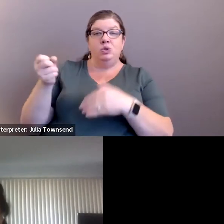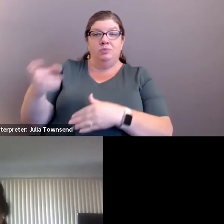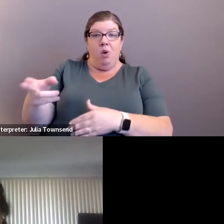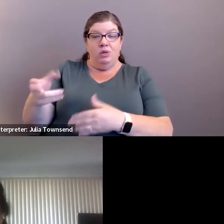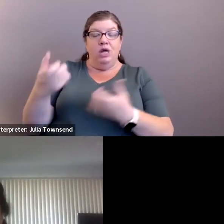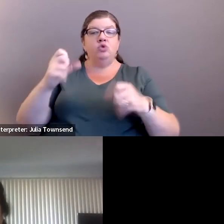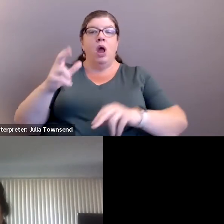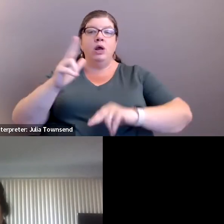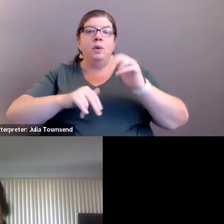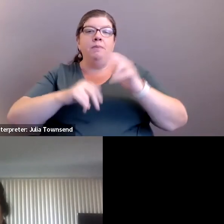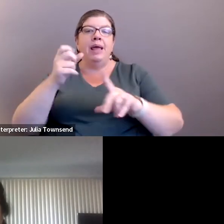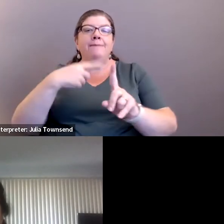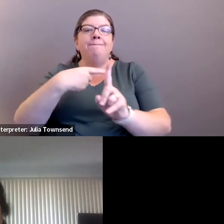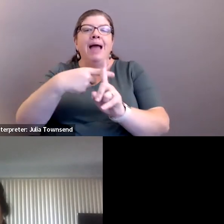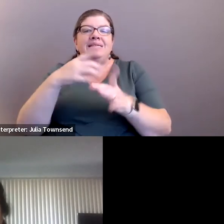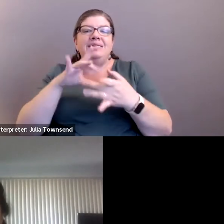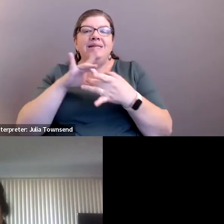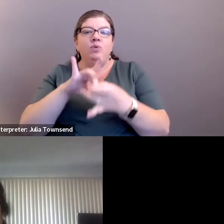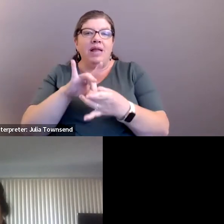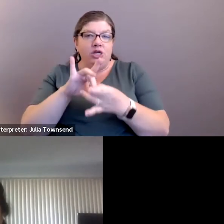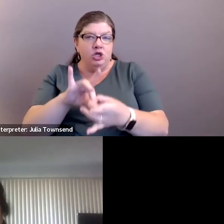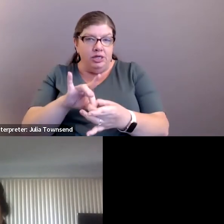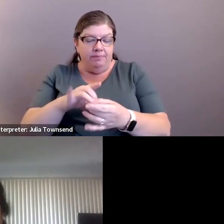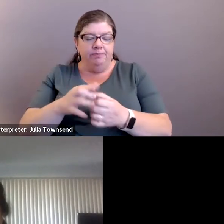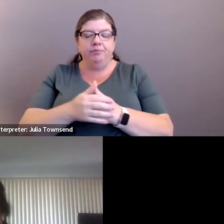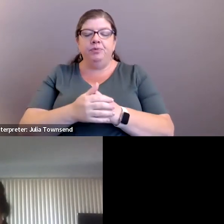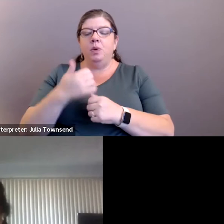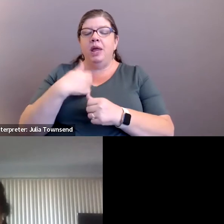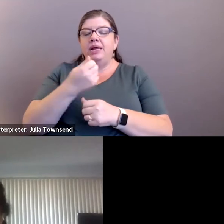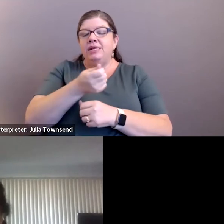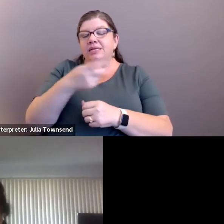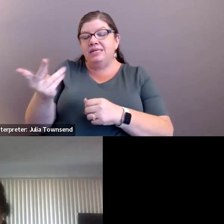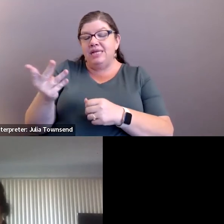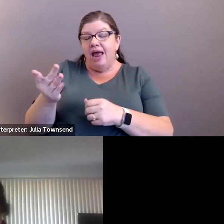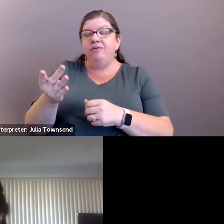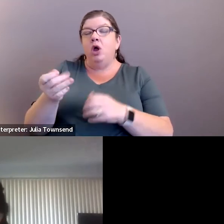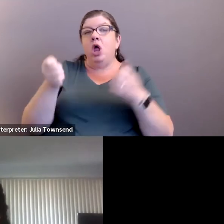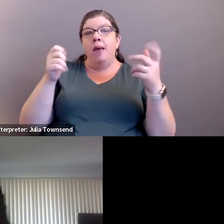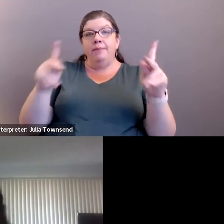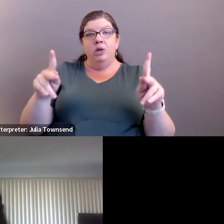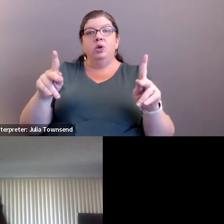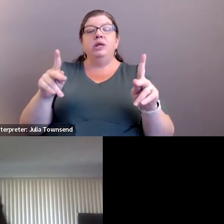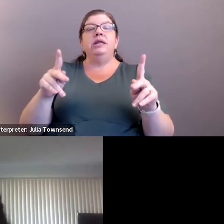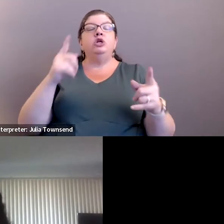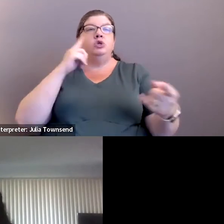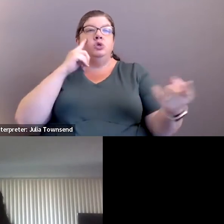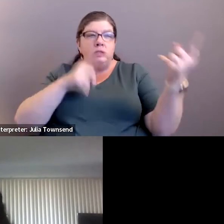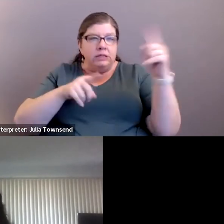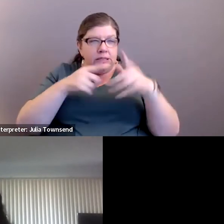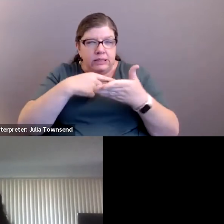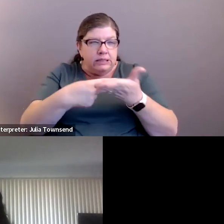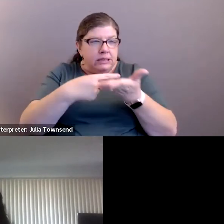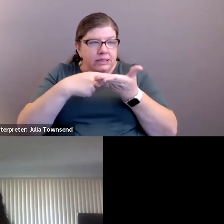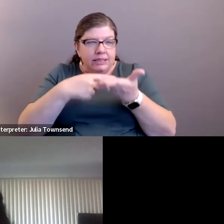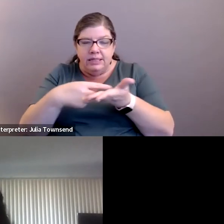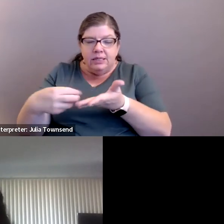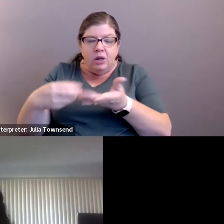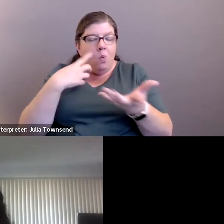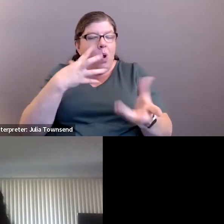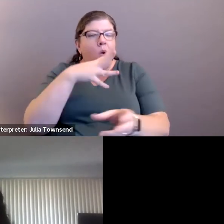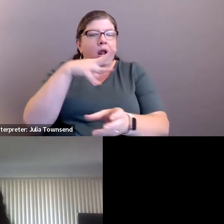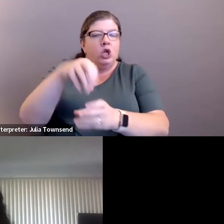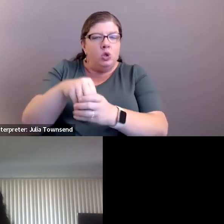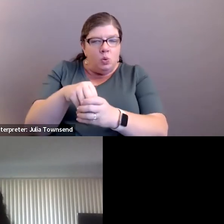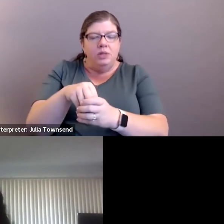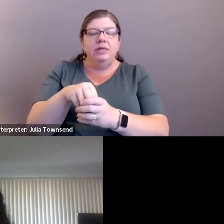build positive relationships. We've had several opportunities to confer and talk about what will be